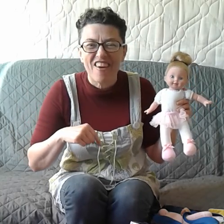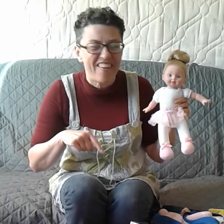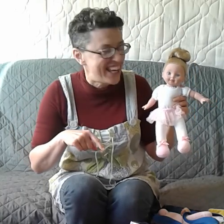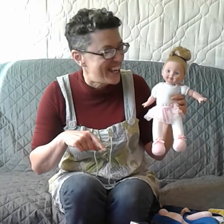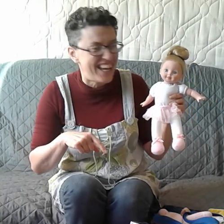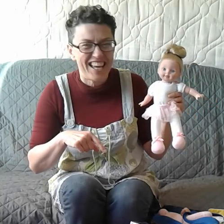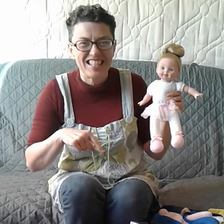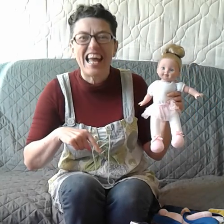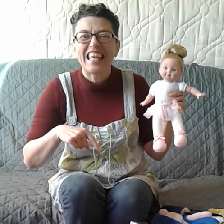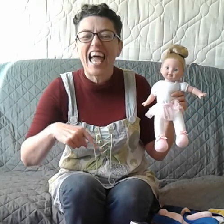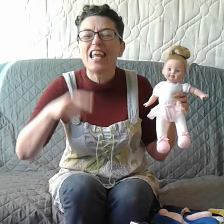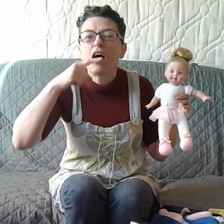And again.